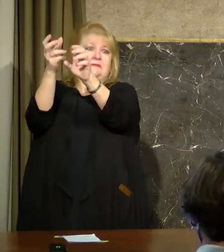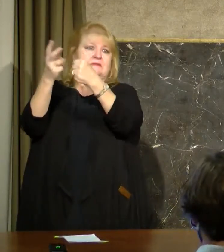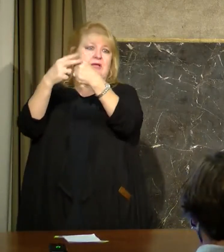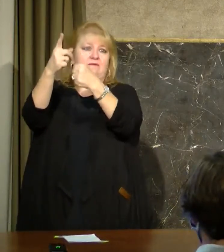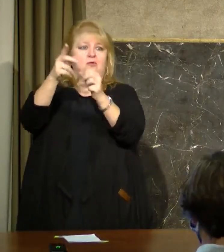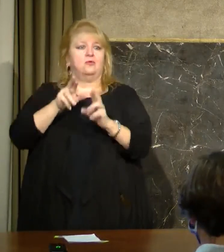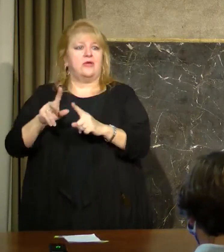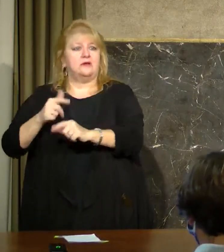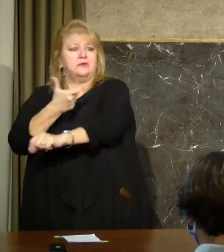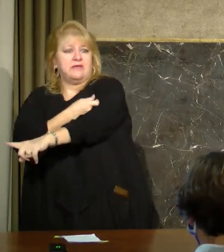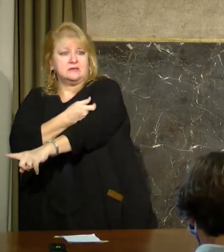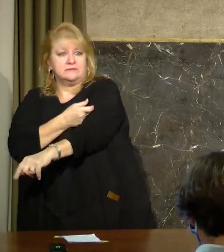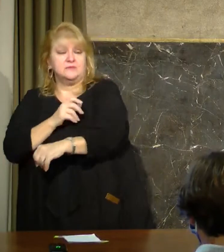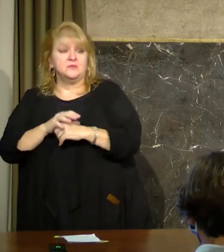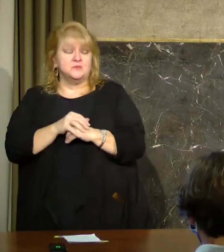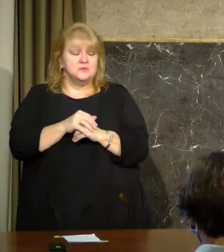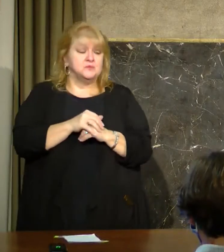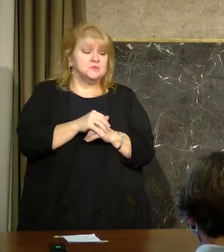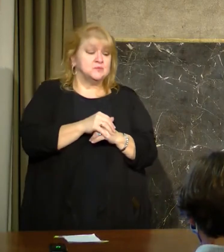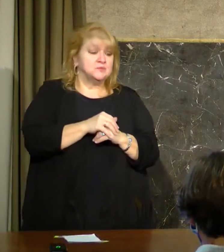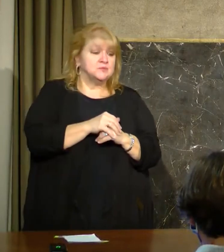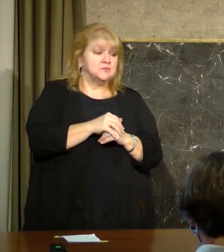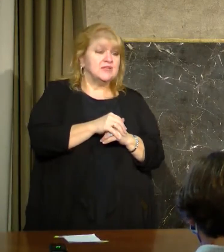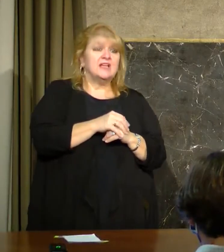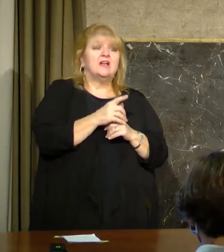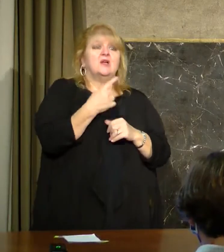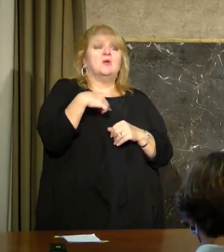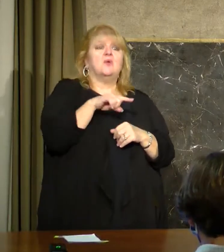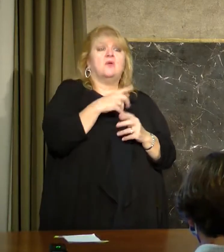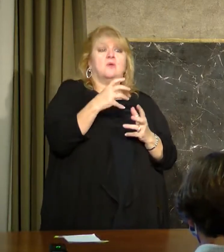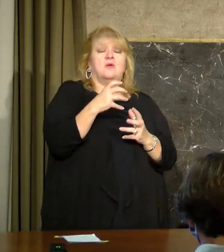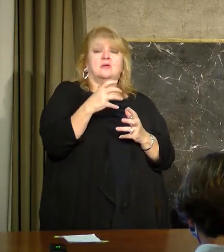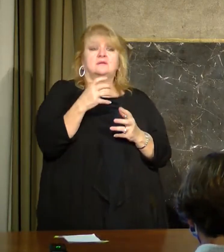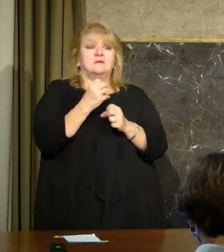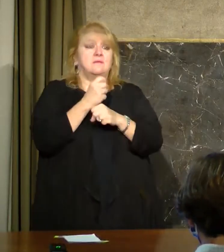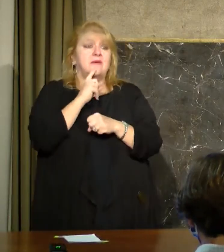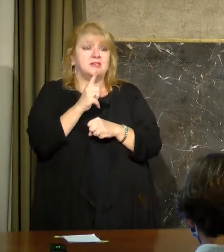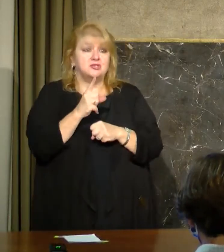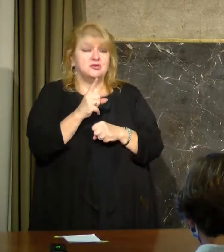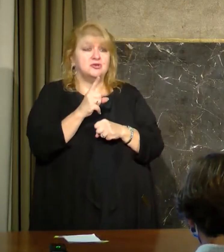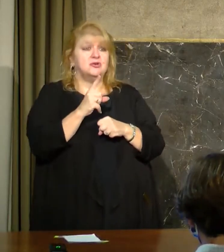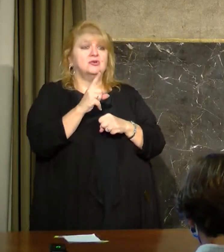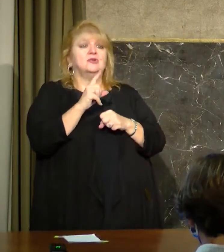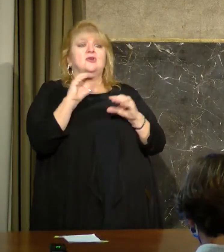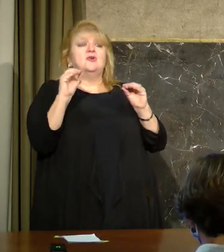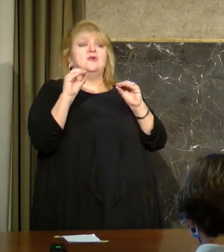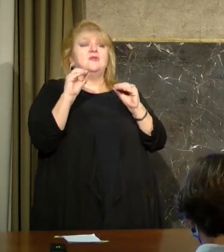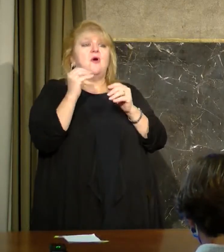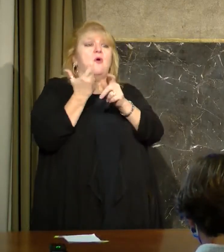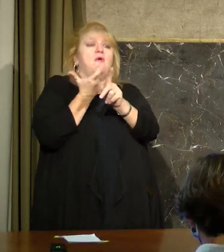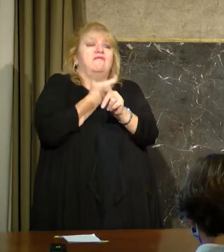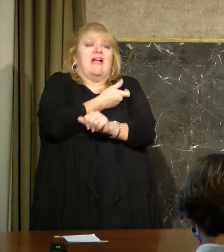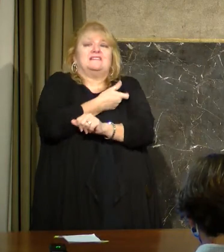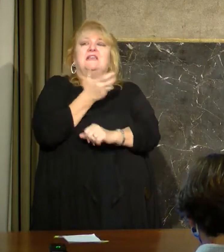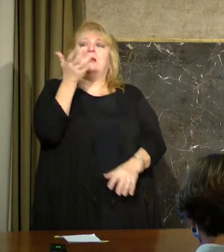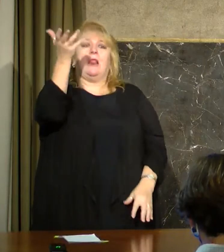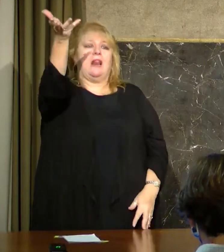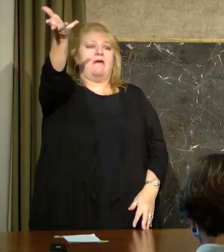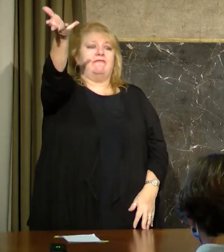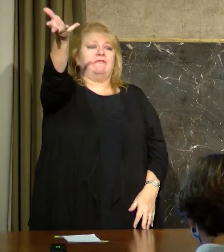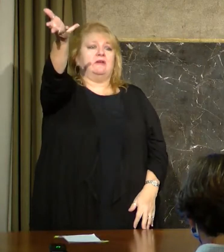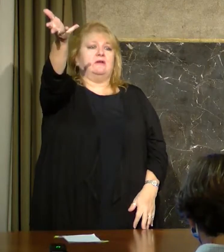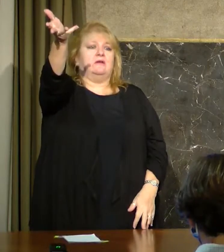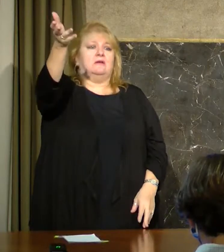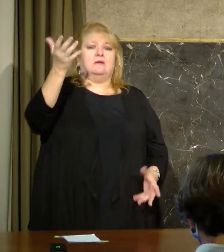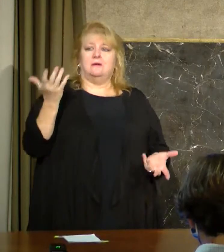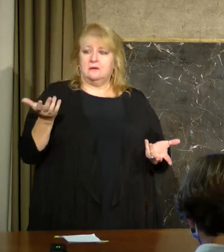from the Department of Health is every effort made to make sure that there's no vaccine on the shelf and that it's pushed out as quickly as possible to somebody that can provide